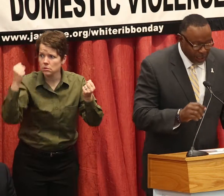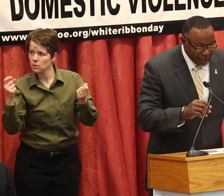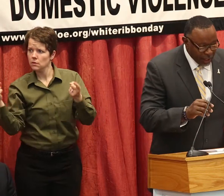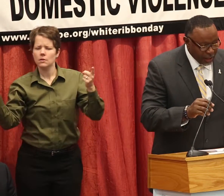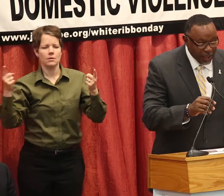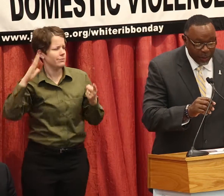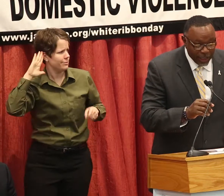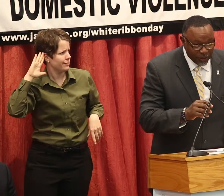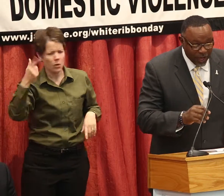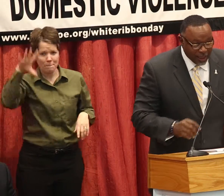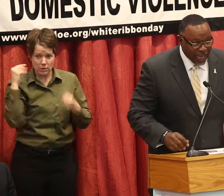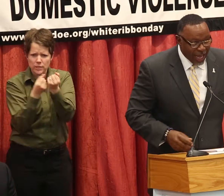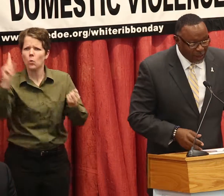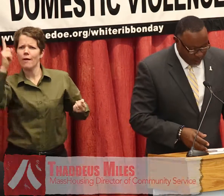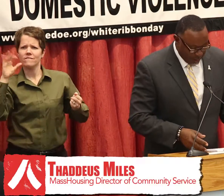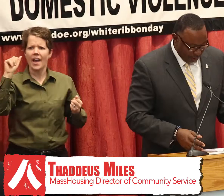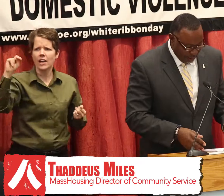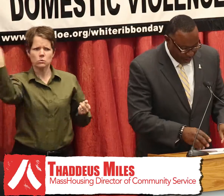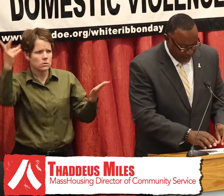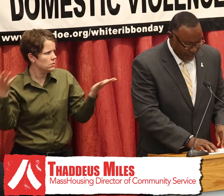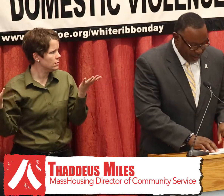I say again, are there any Patriots fans in the house?